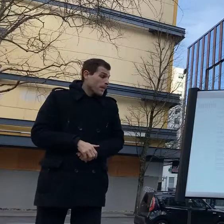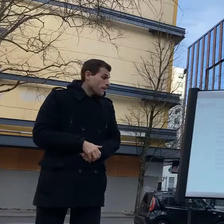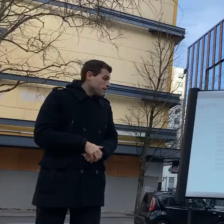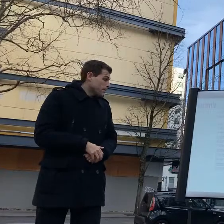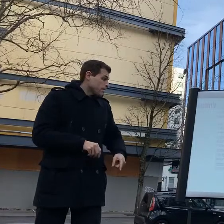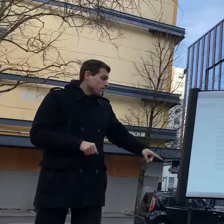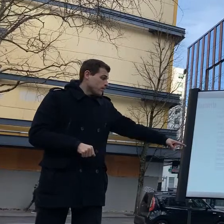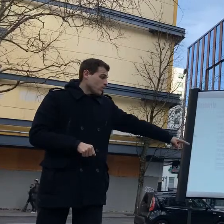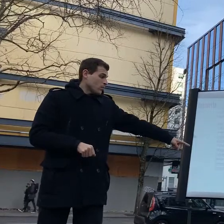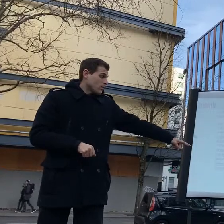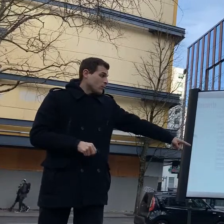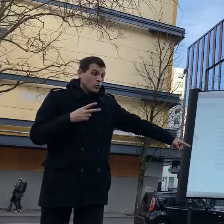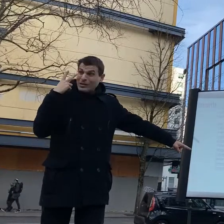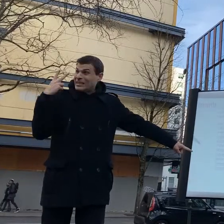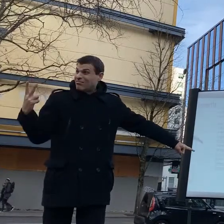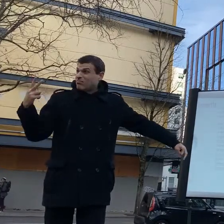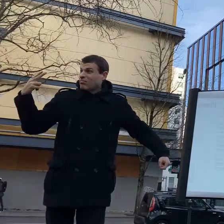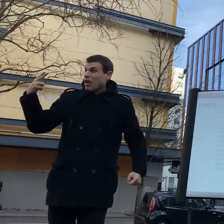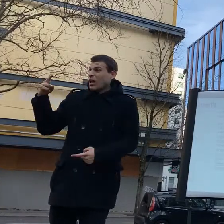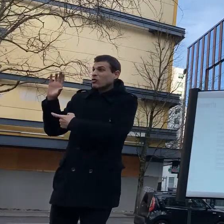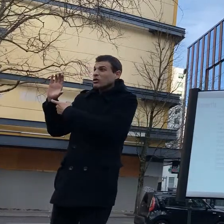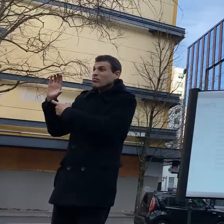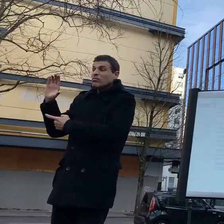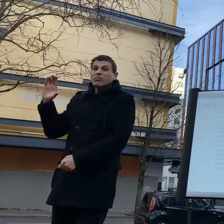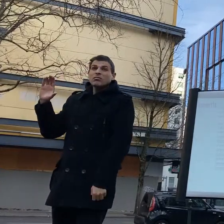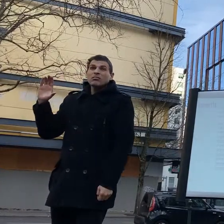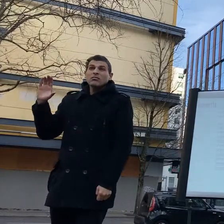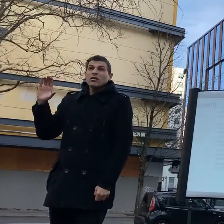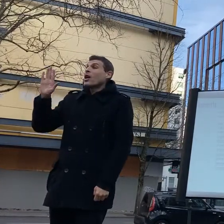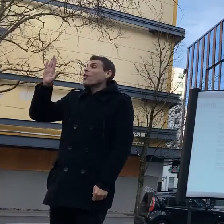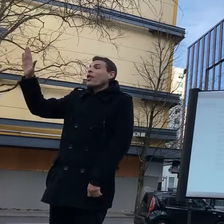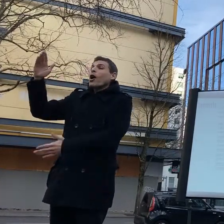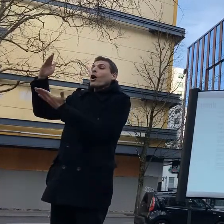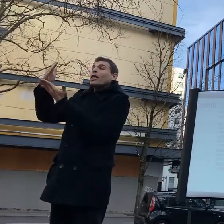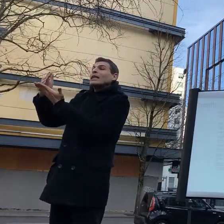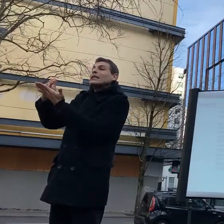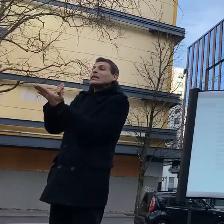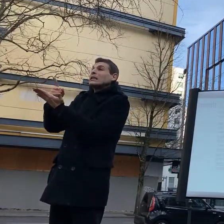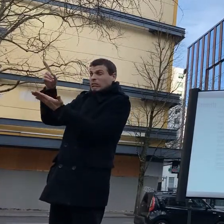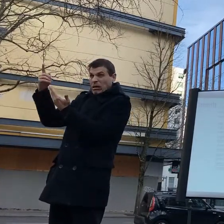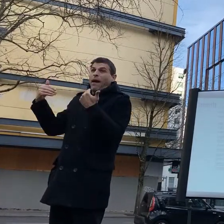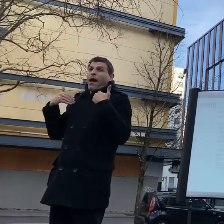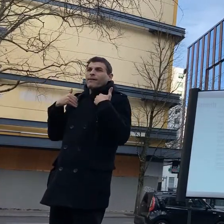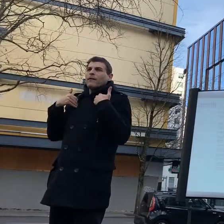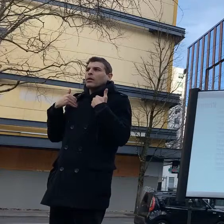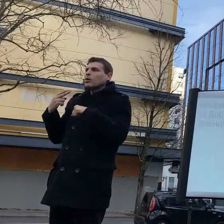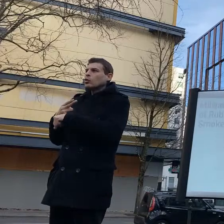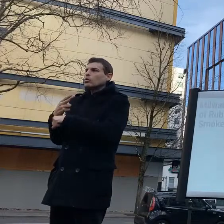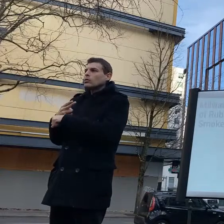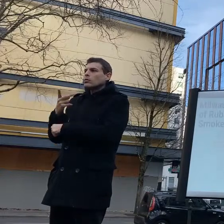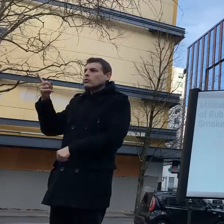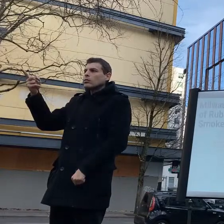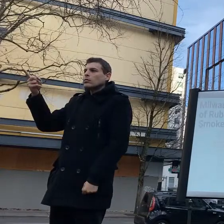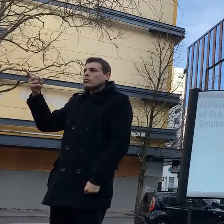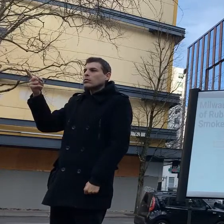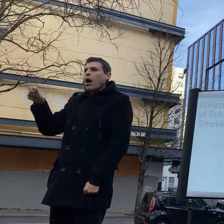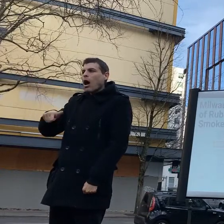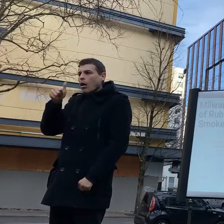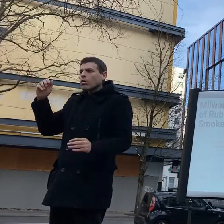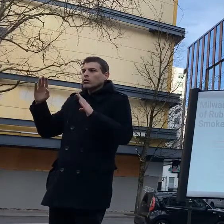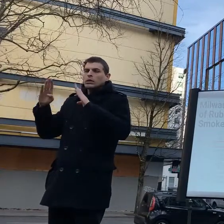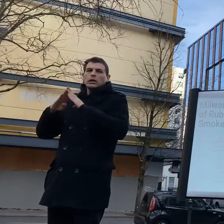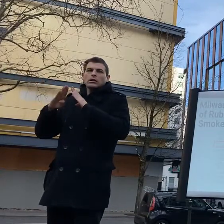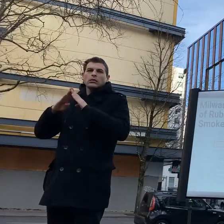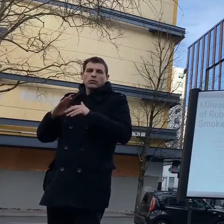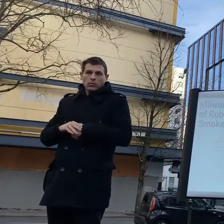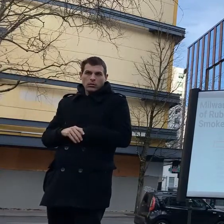for the low price of under 33 dollars you can kill nine people right like you could if somebody throws that inside a